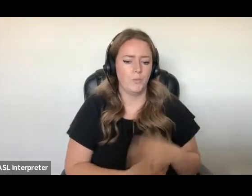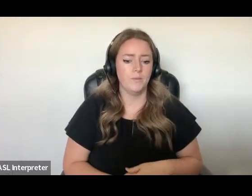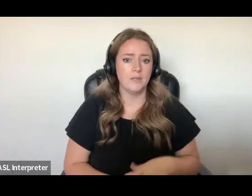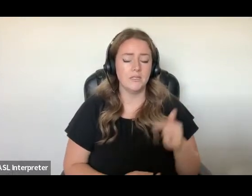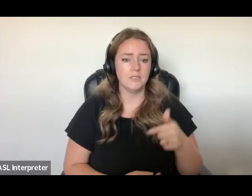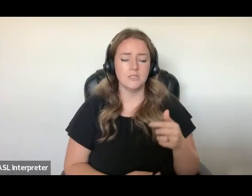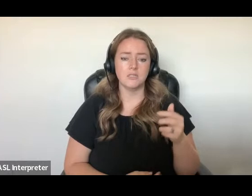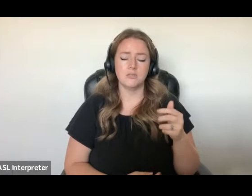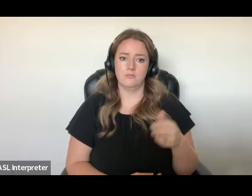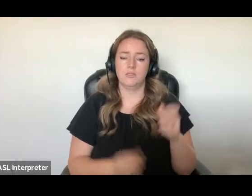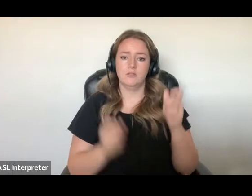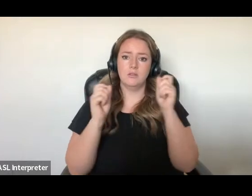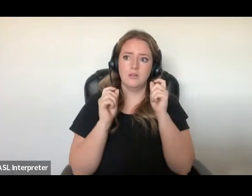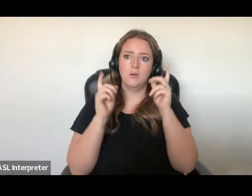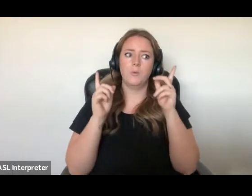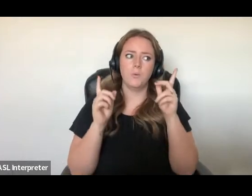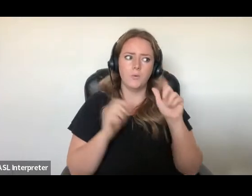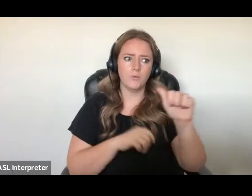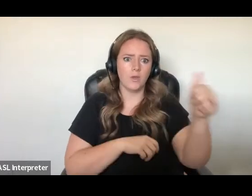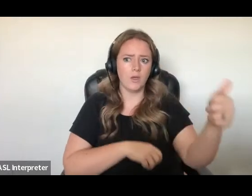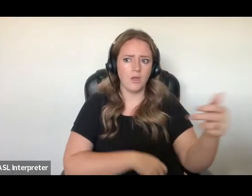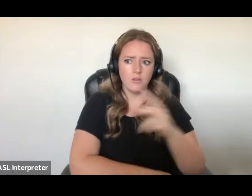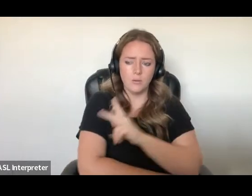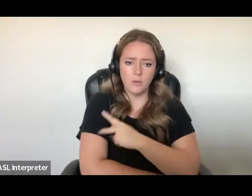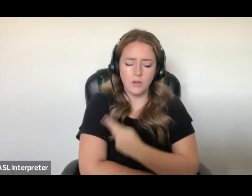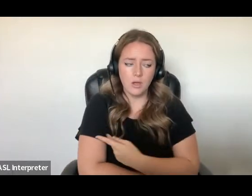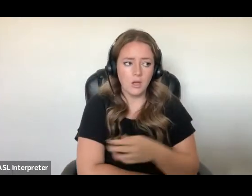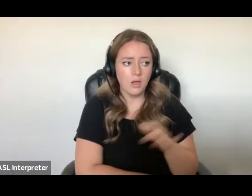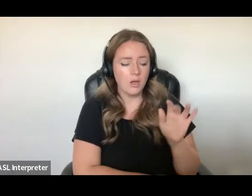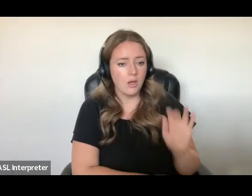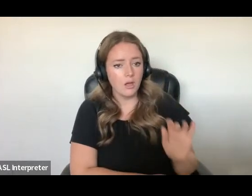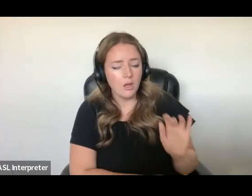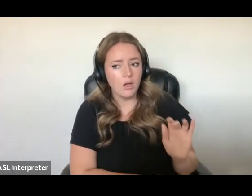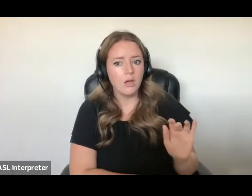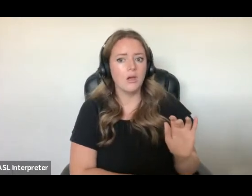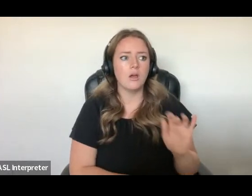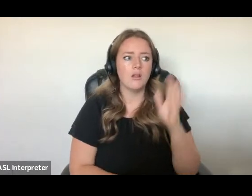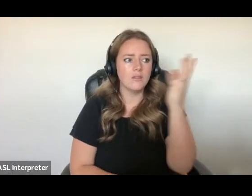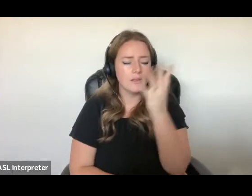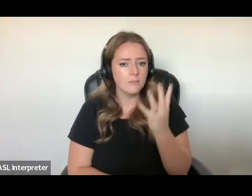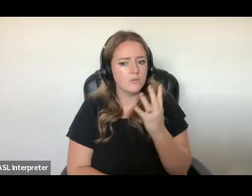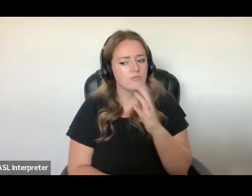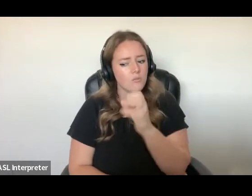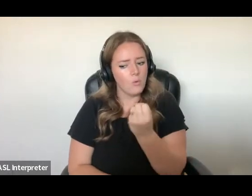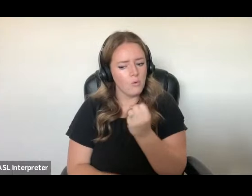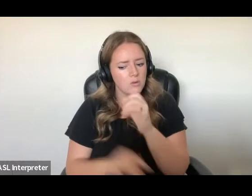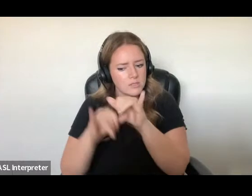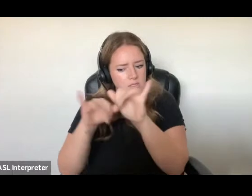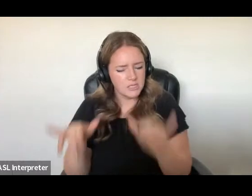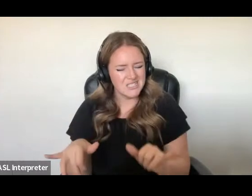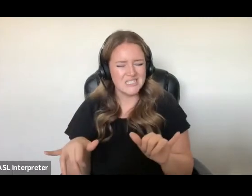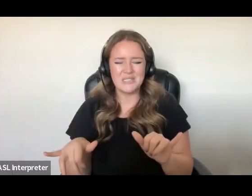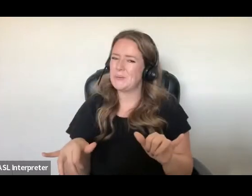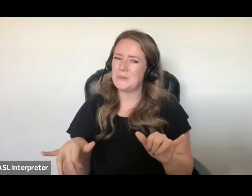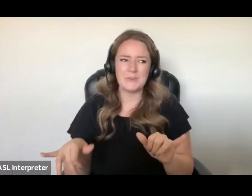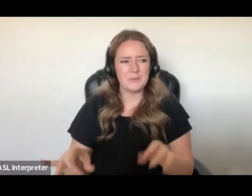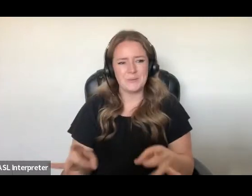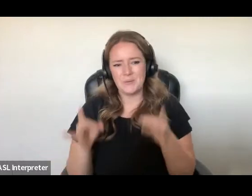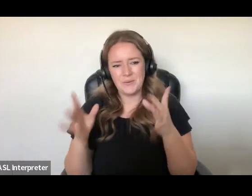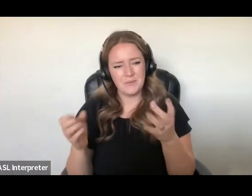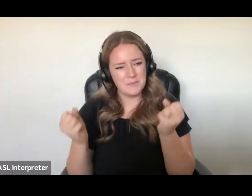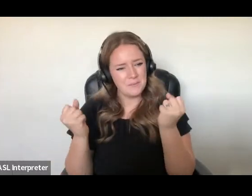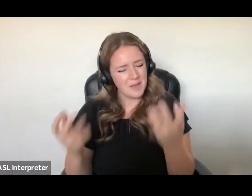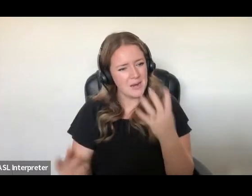remaining provinces and the federal government that the immigration detention system is deeply flawed and untenable. When one of the largest